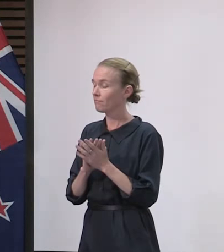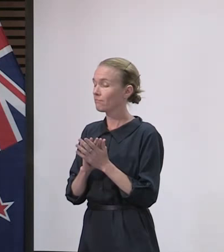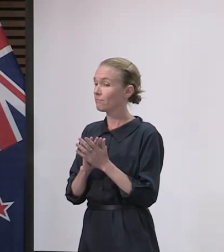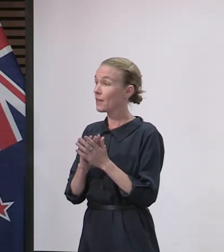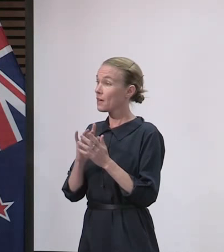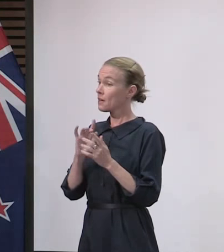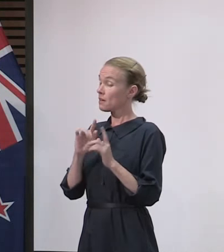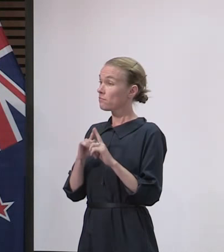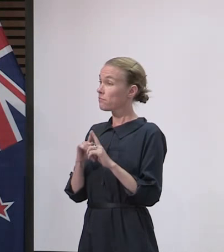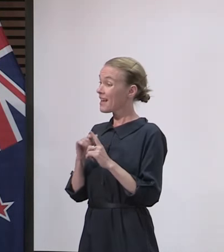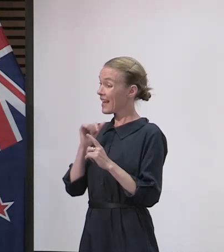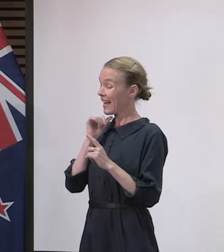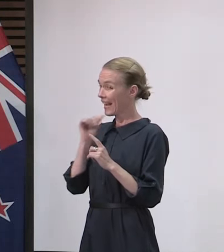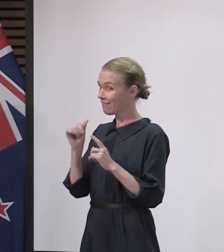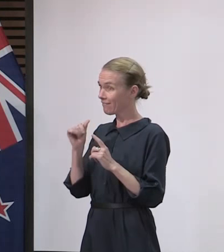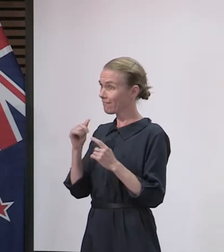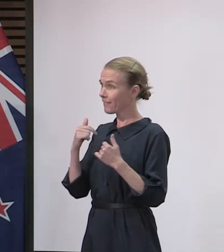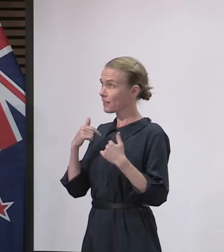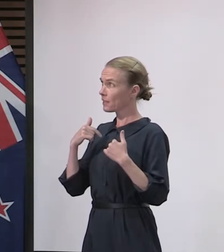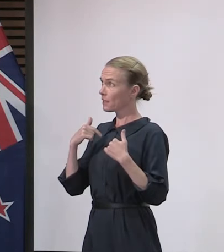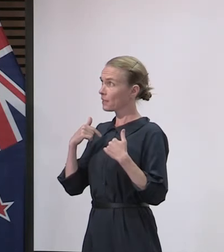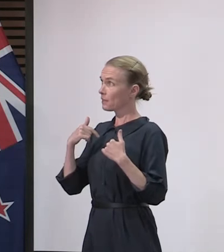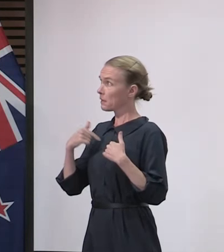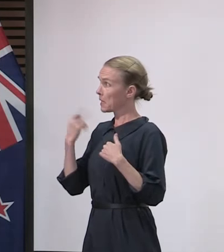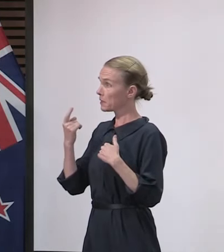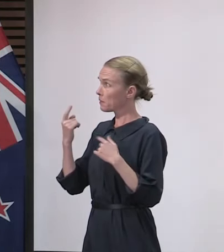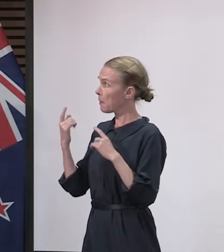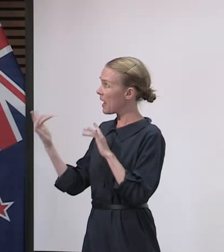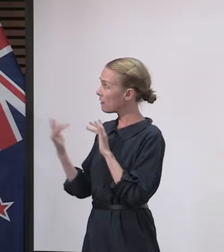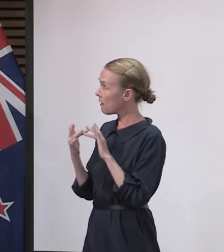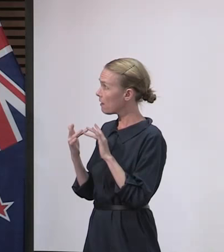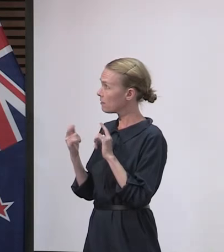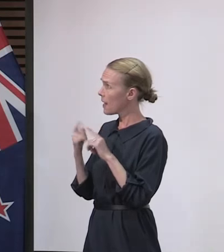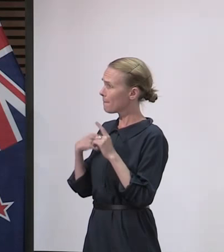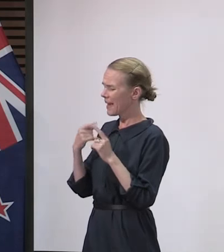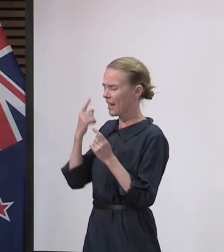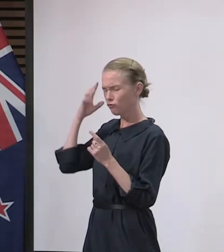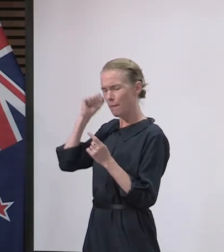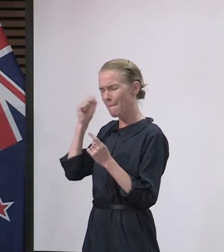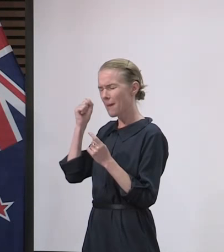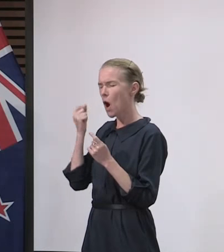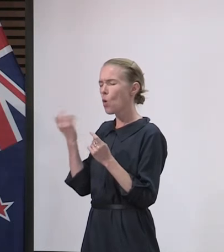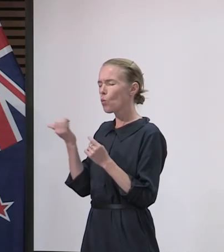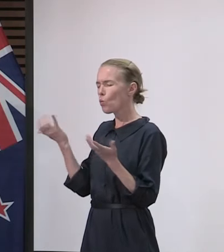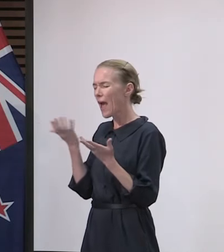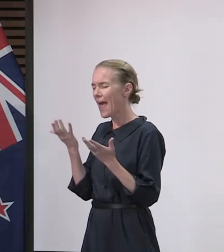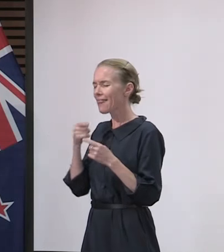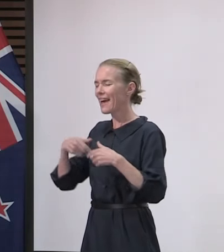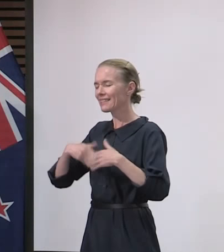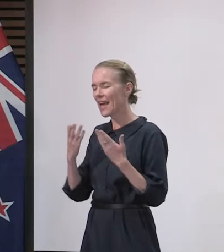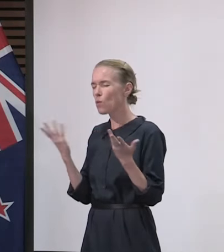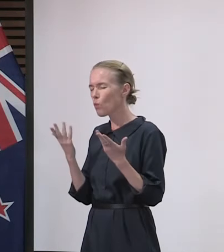recall where they have been. So what I would imagine is that that doesn't leave a gap because people will remember where